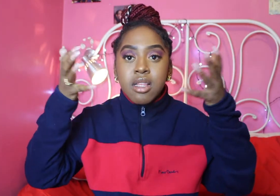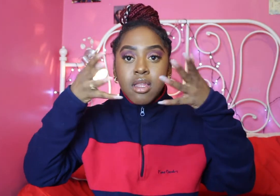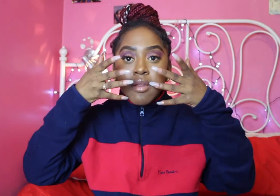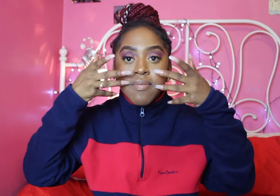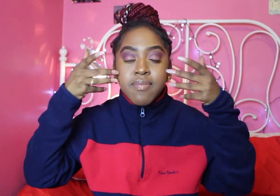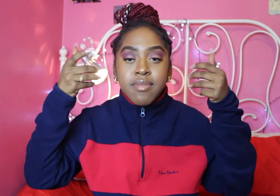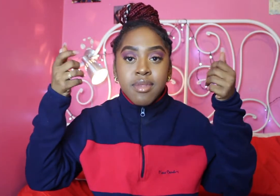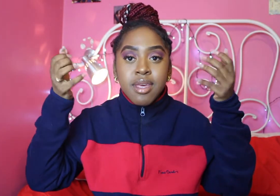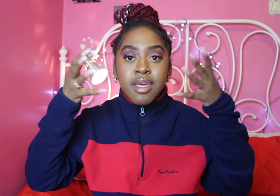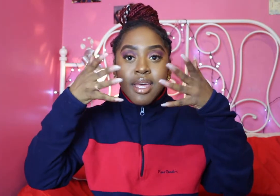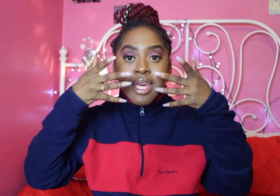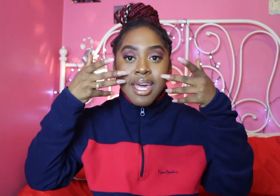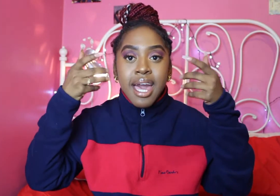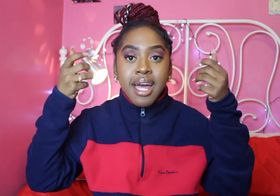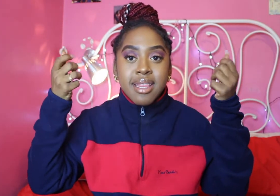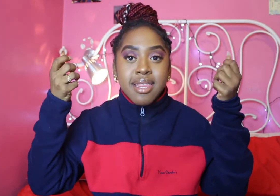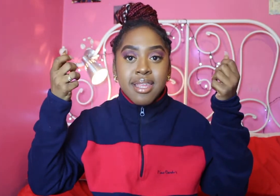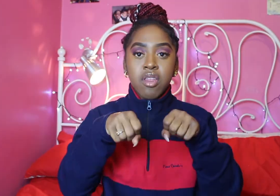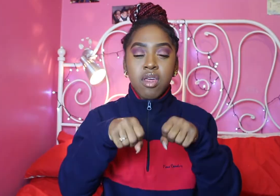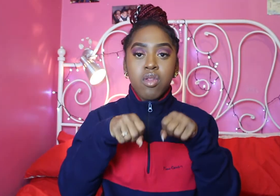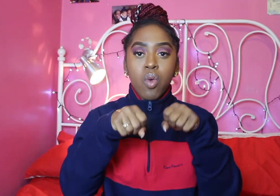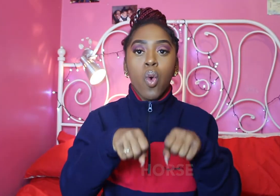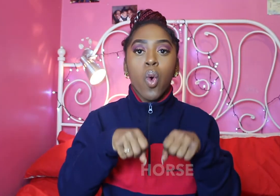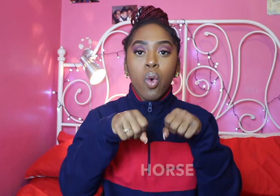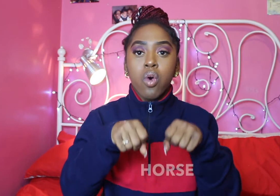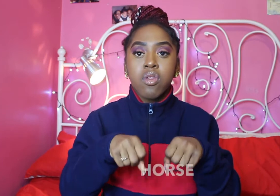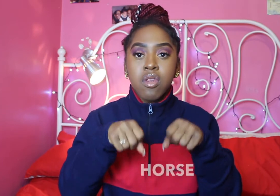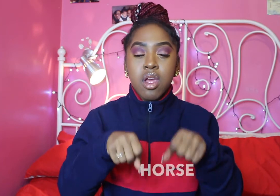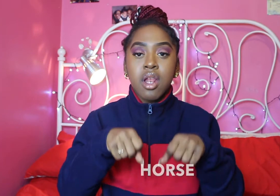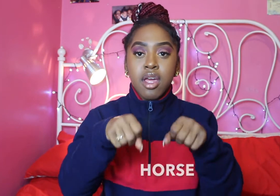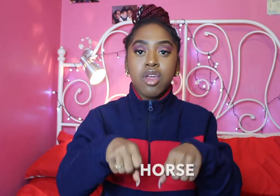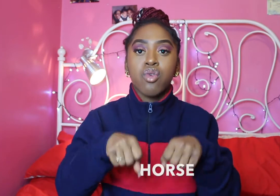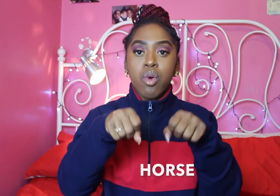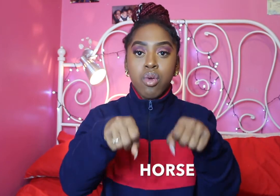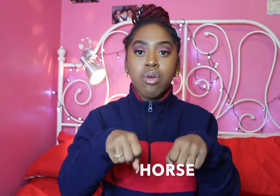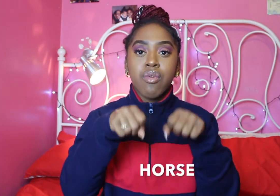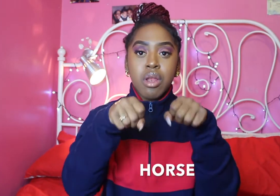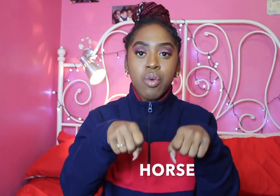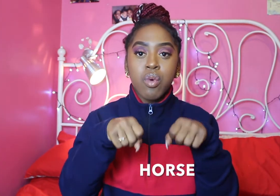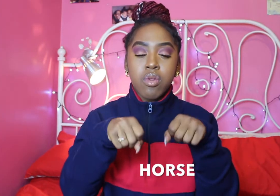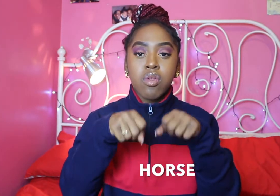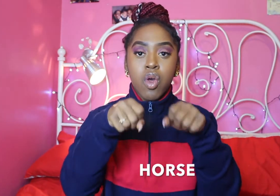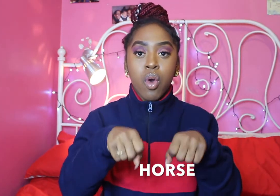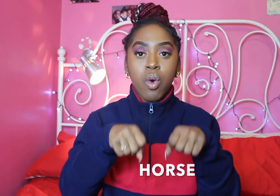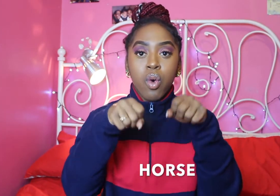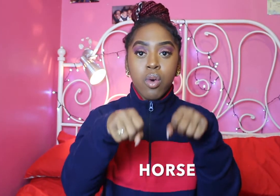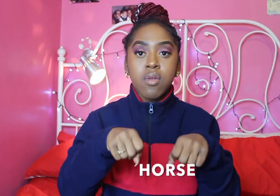cat this horse like you know you're riding the horse horse